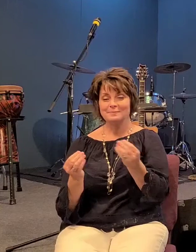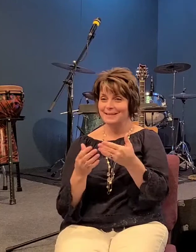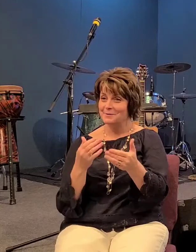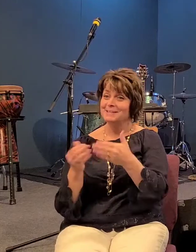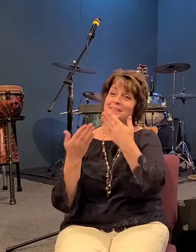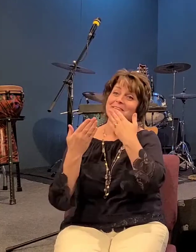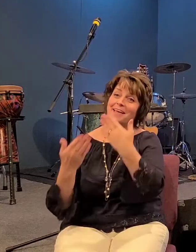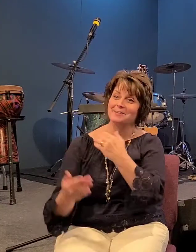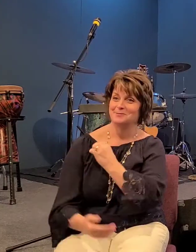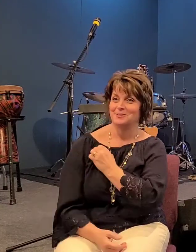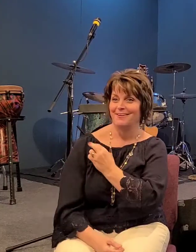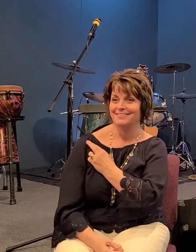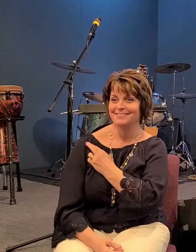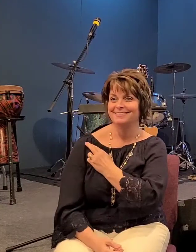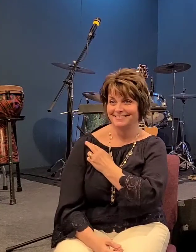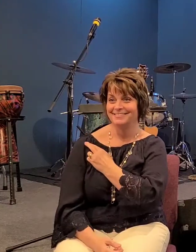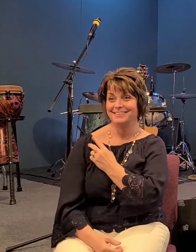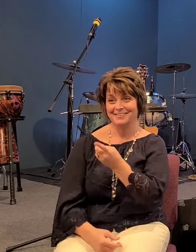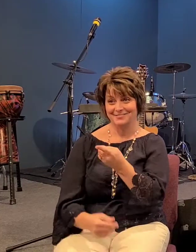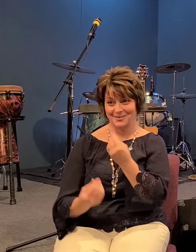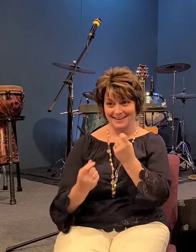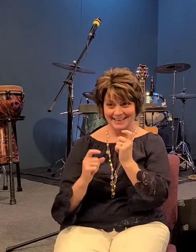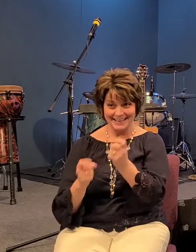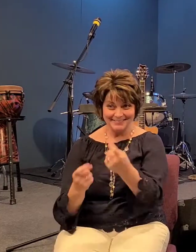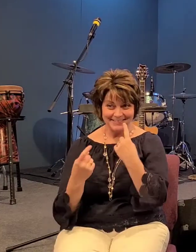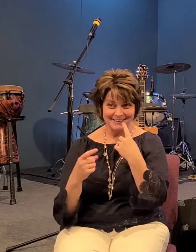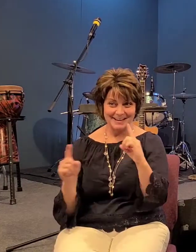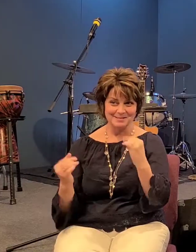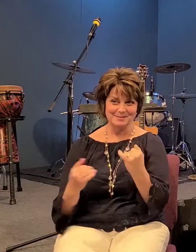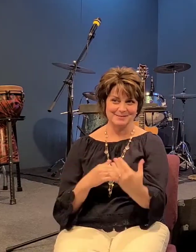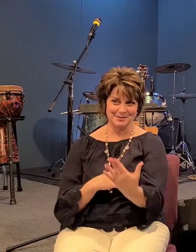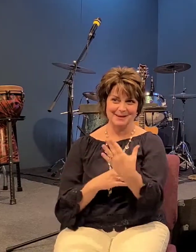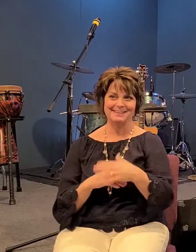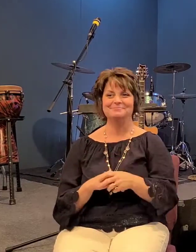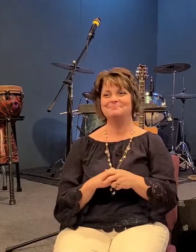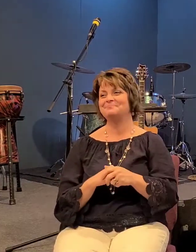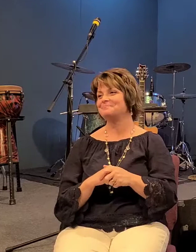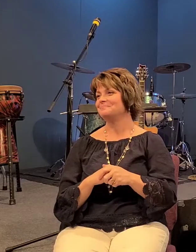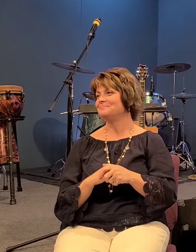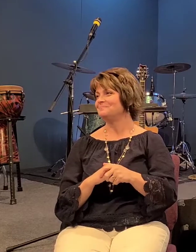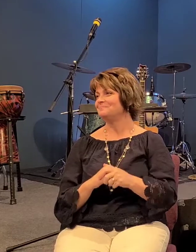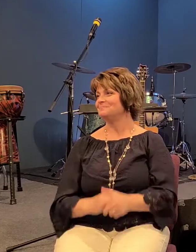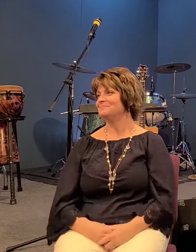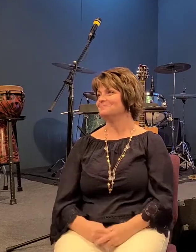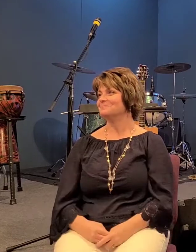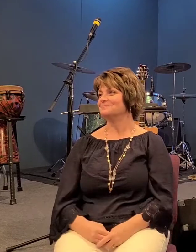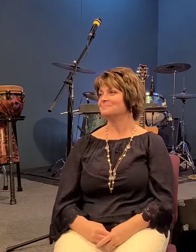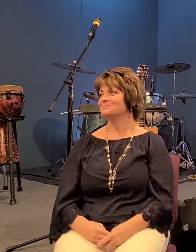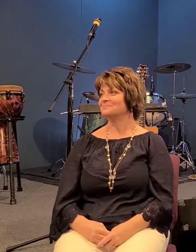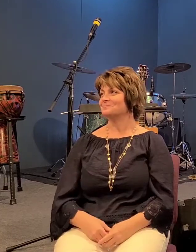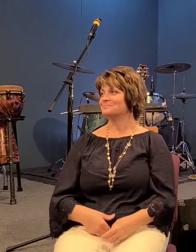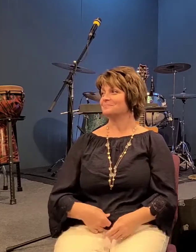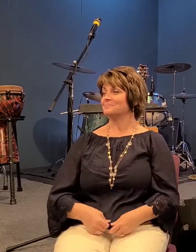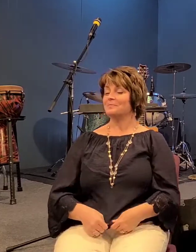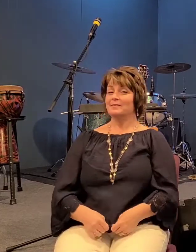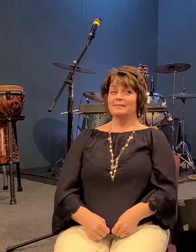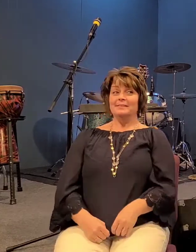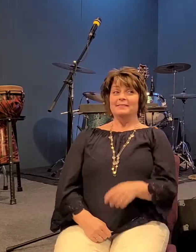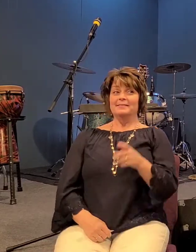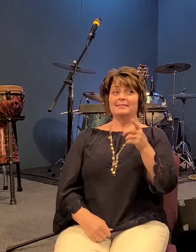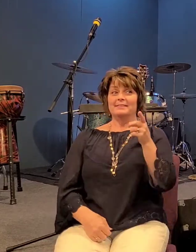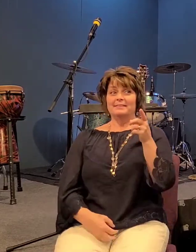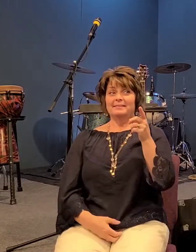anyway thank you sean for for giving the announcements this morning you bet now that video